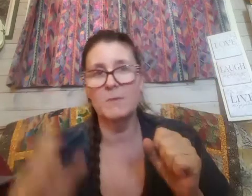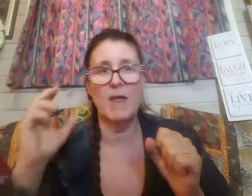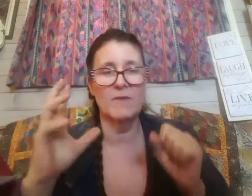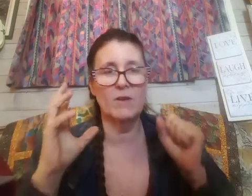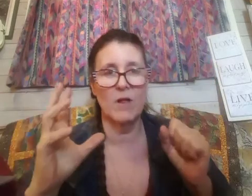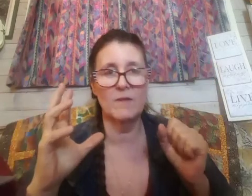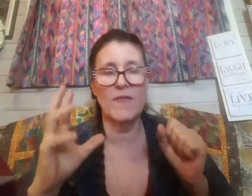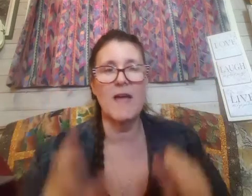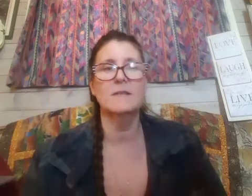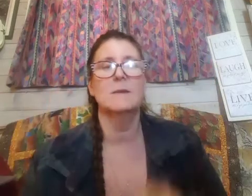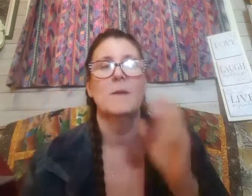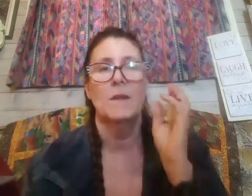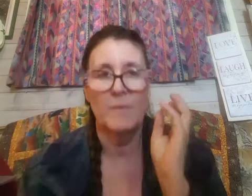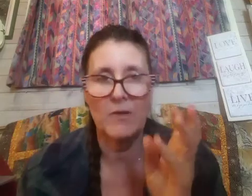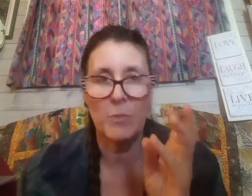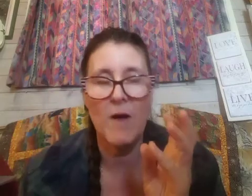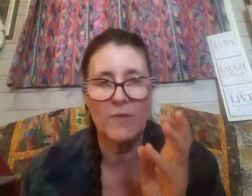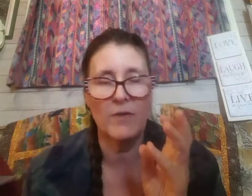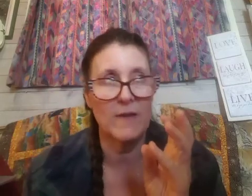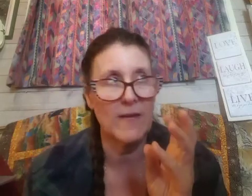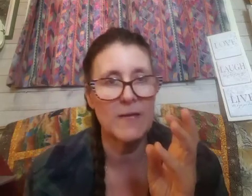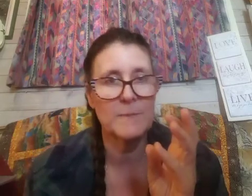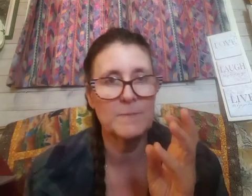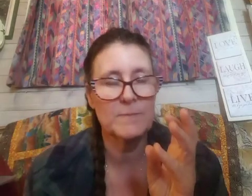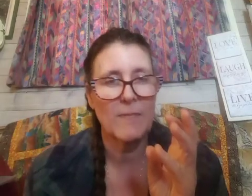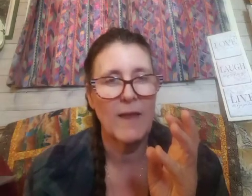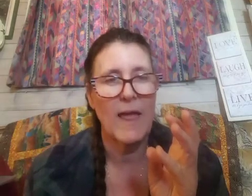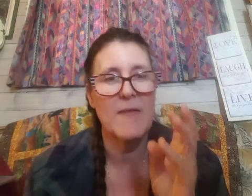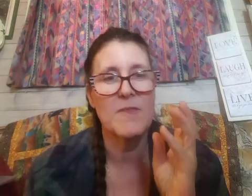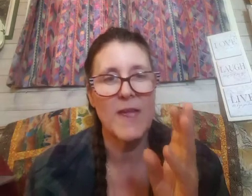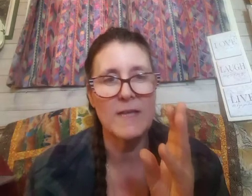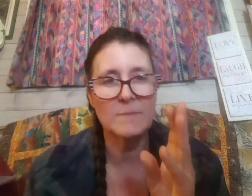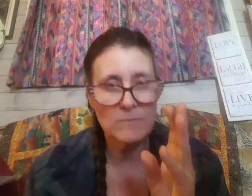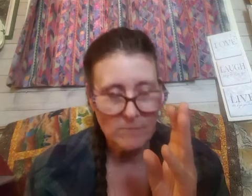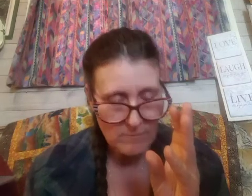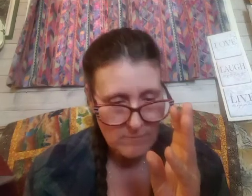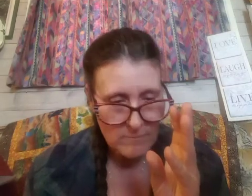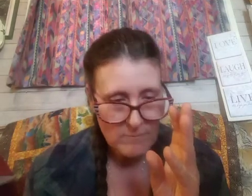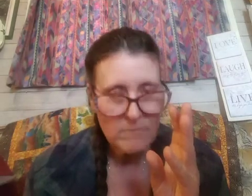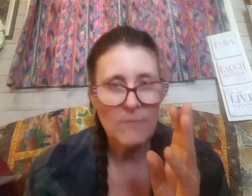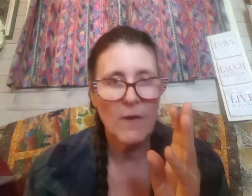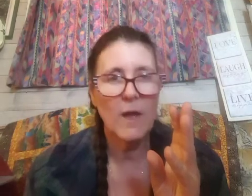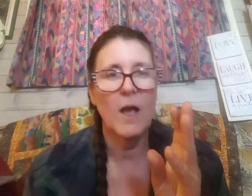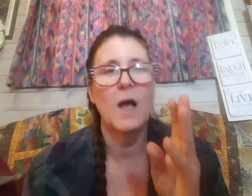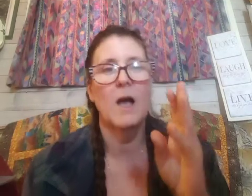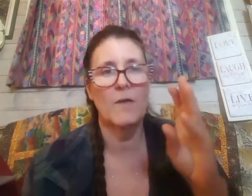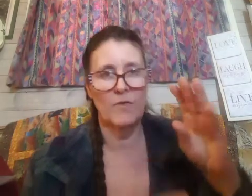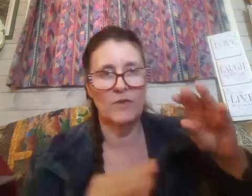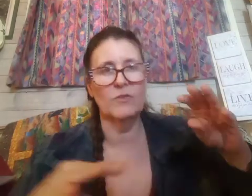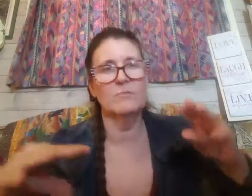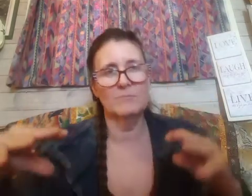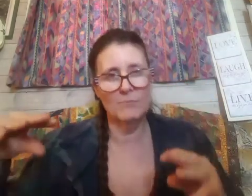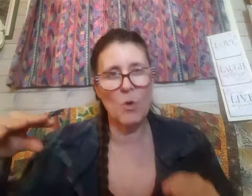from heaven and all of that is prophesied there and then uh this more